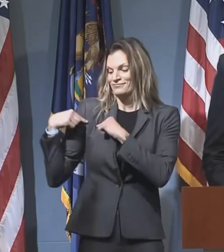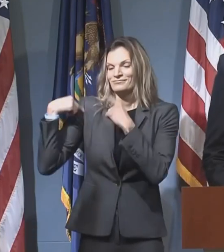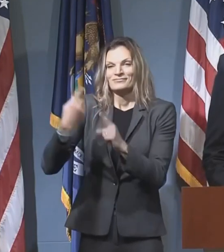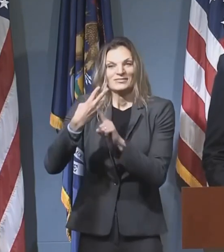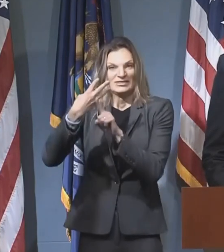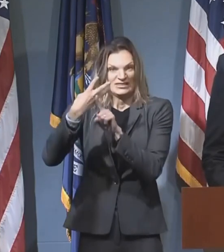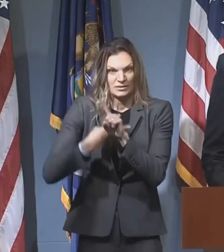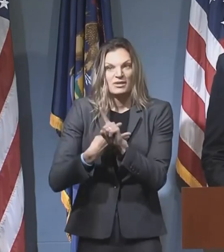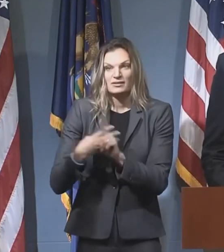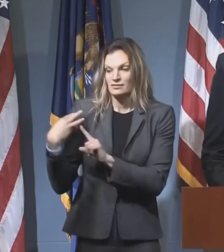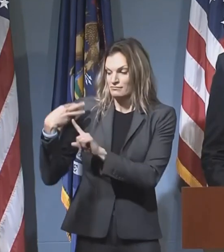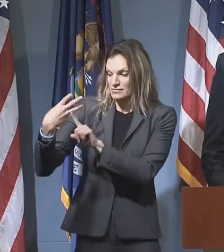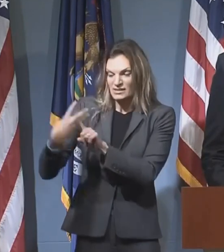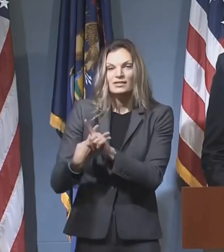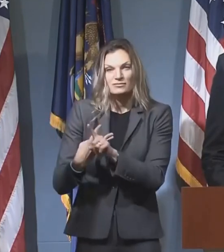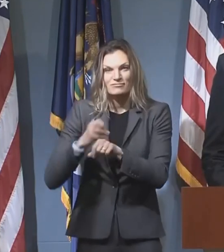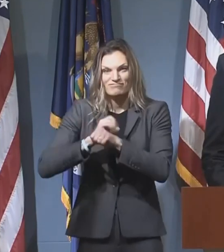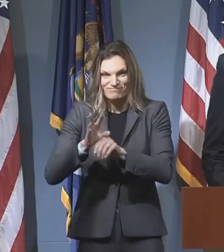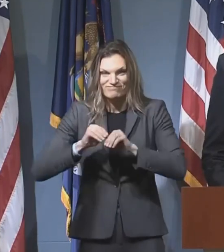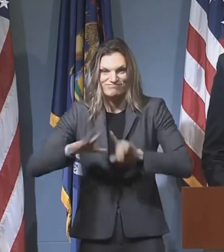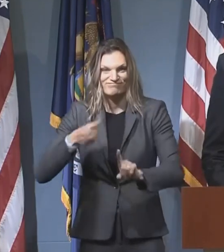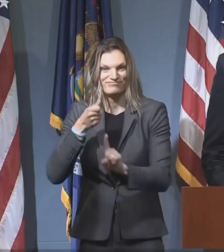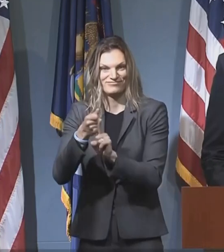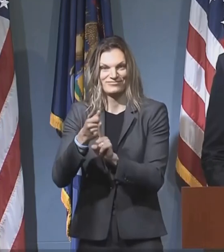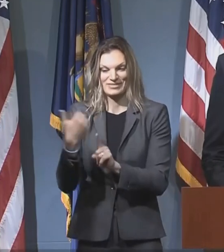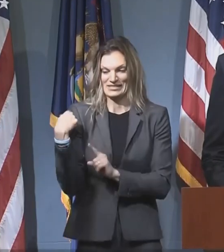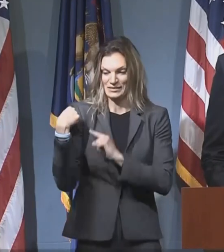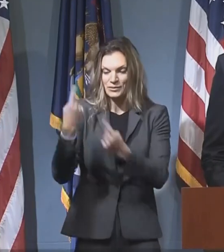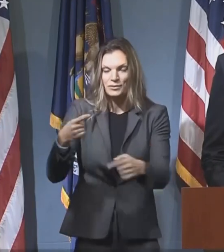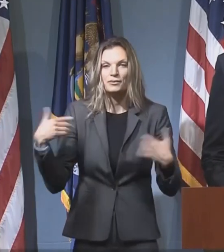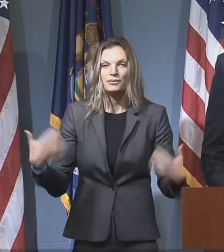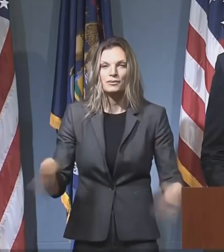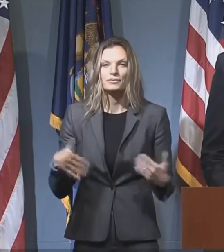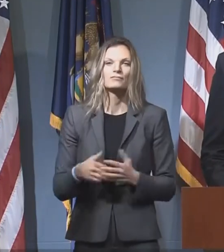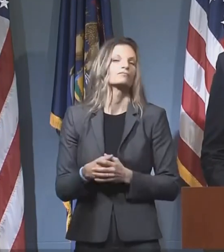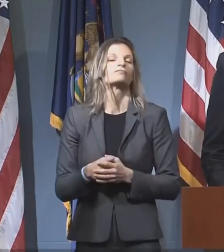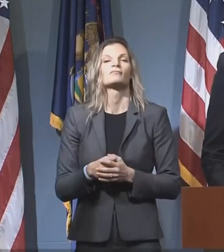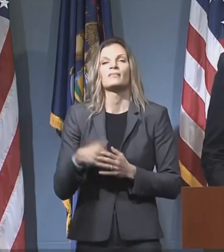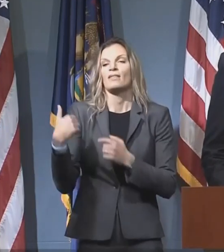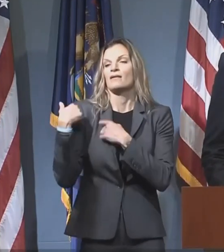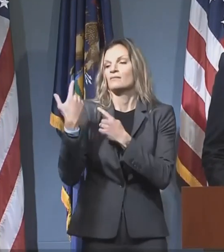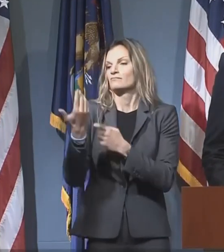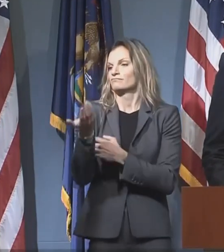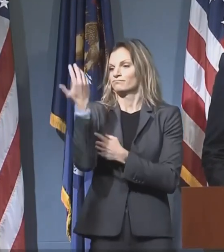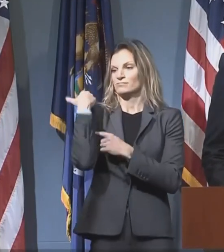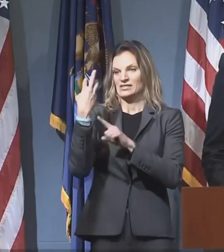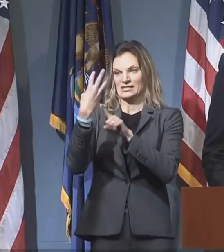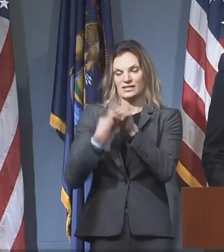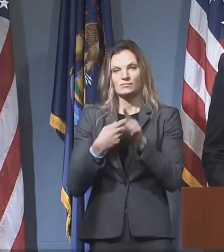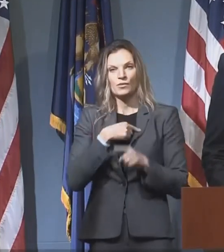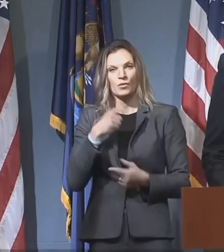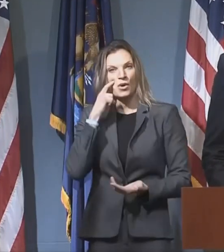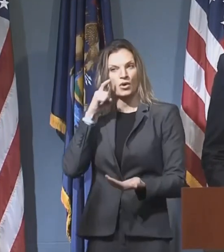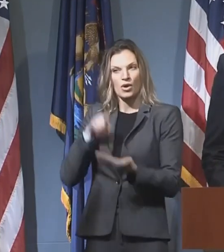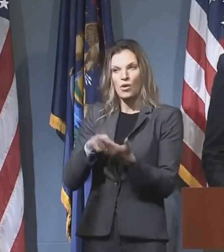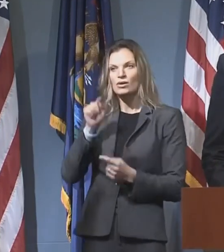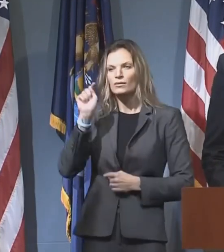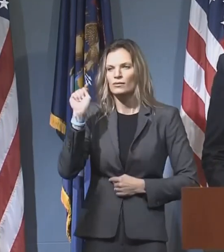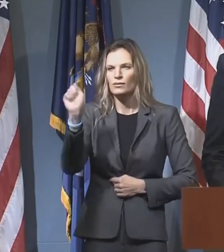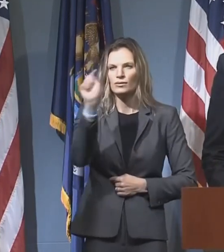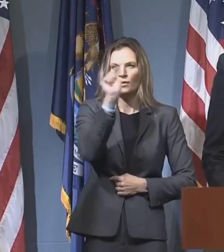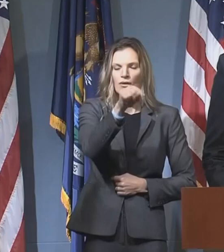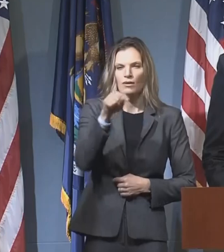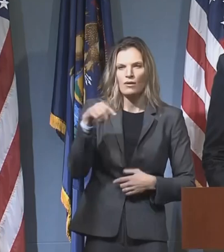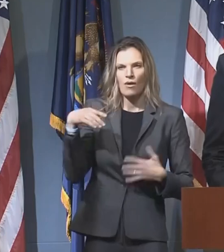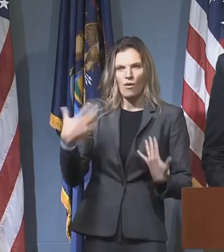recorded our state's first COVID-19 cases. It was in those early days that we realized just how many heroes, these unsung